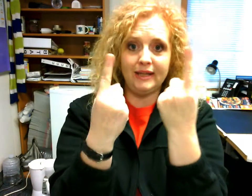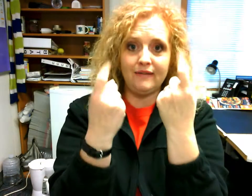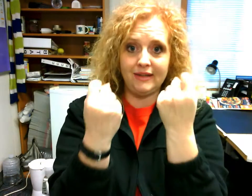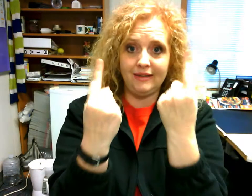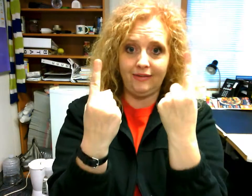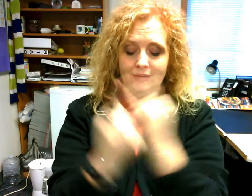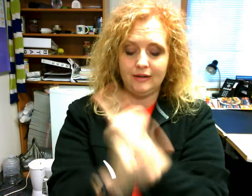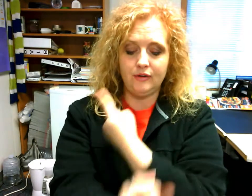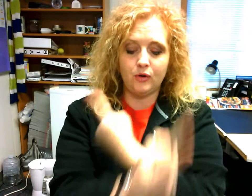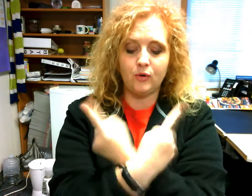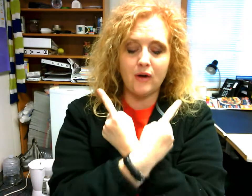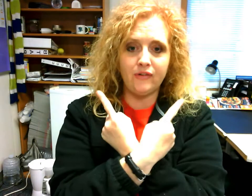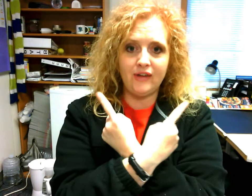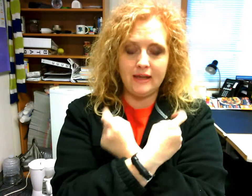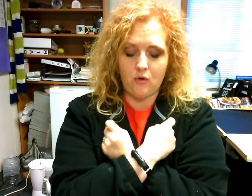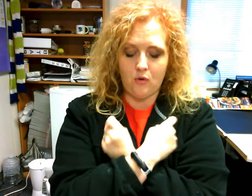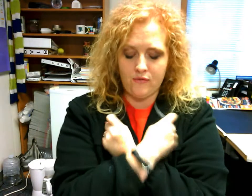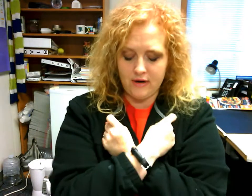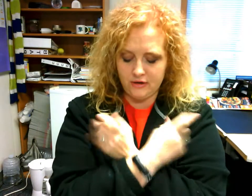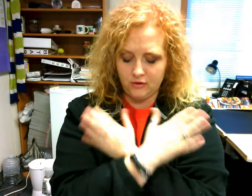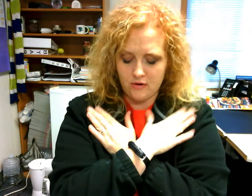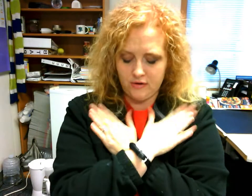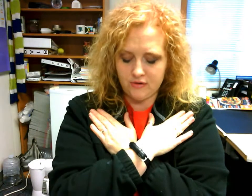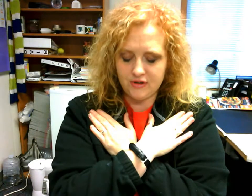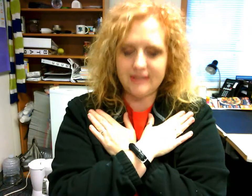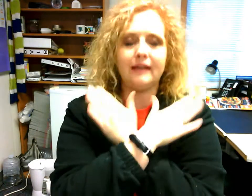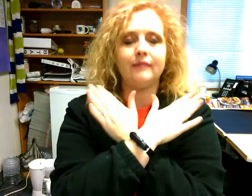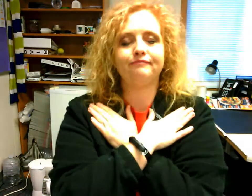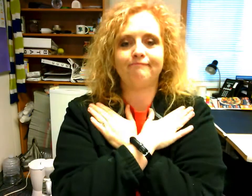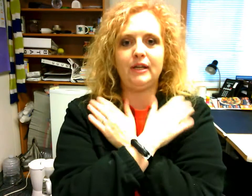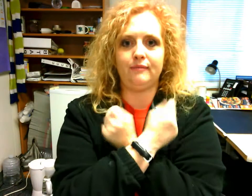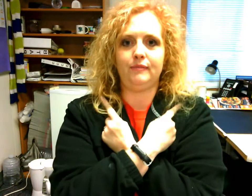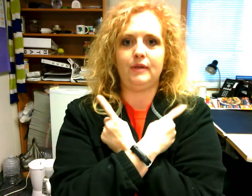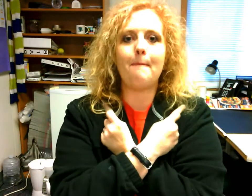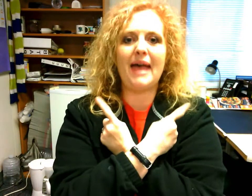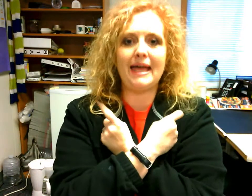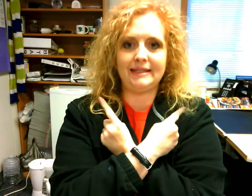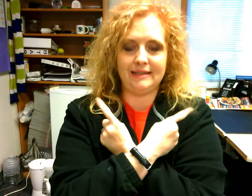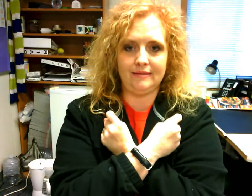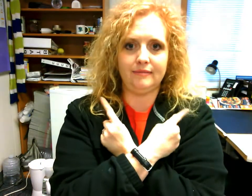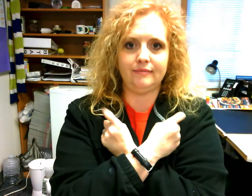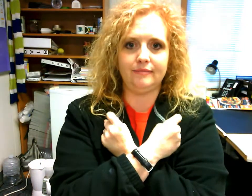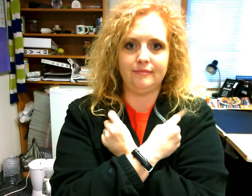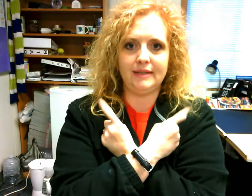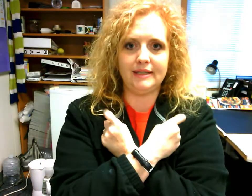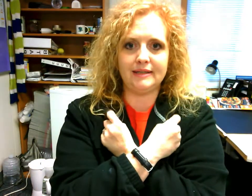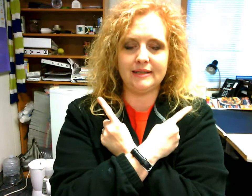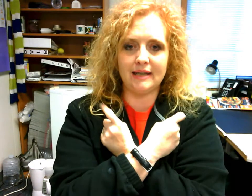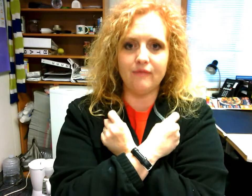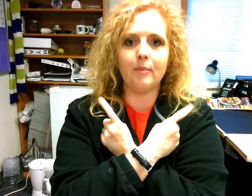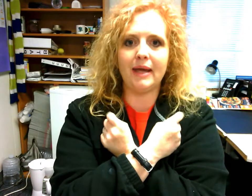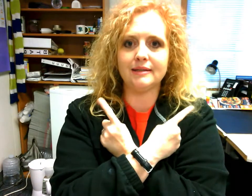11s crossing over in your you're just like you know bats this is the sign for bats